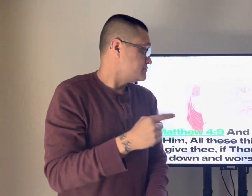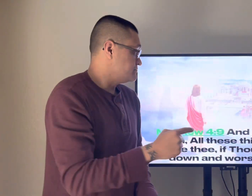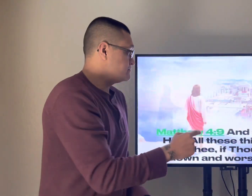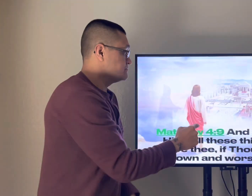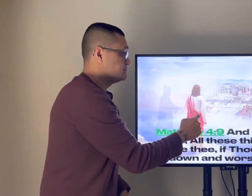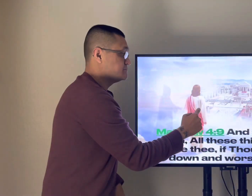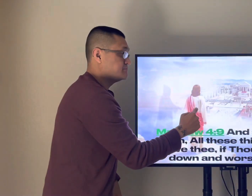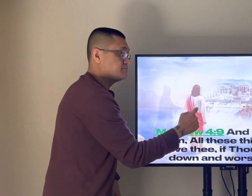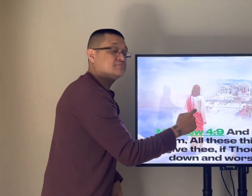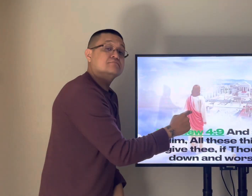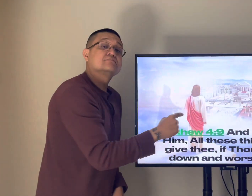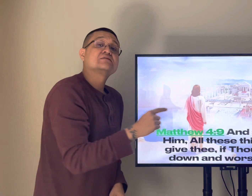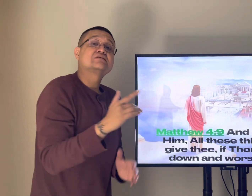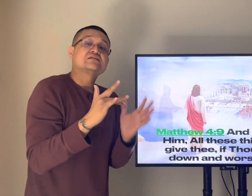so we just read this here